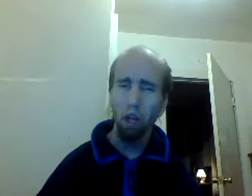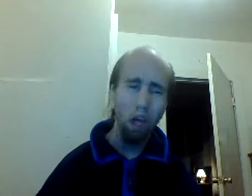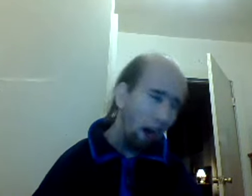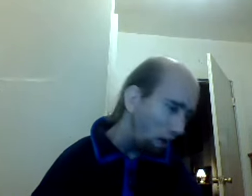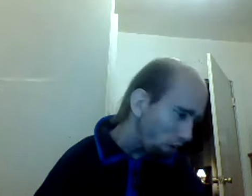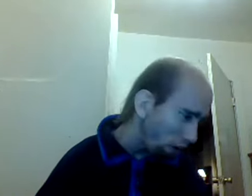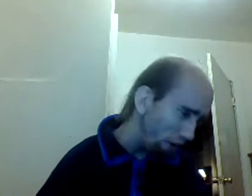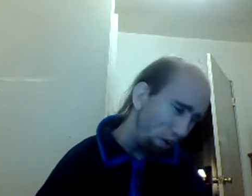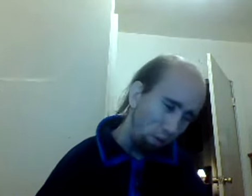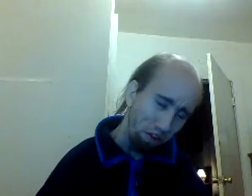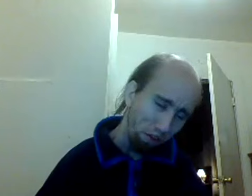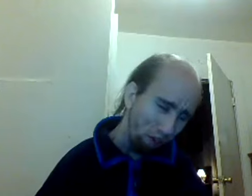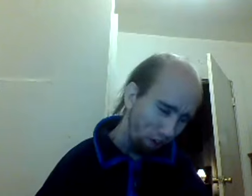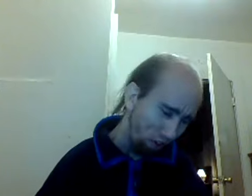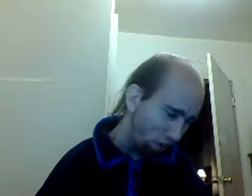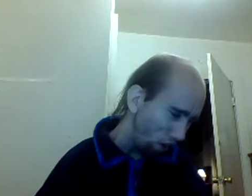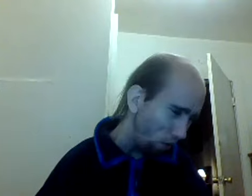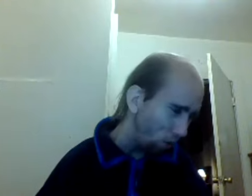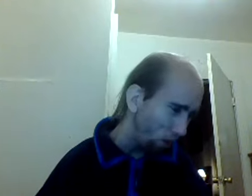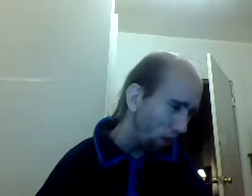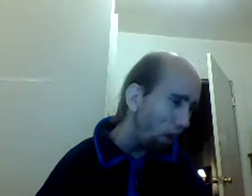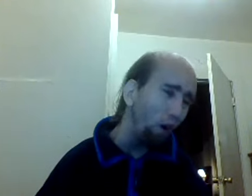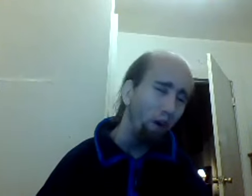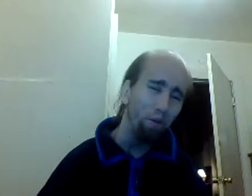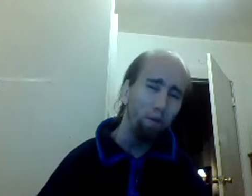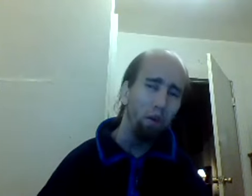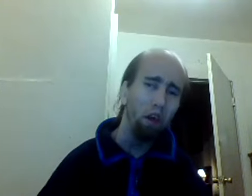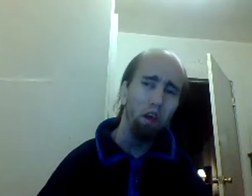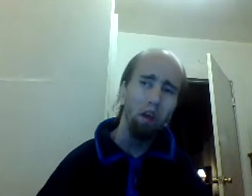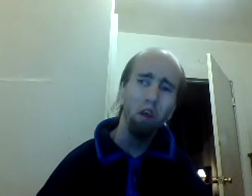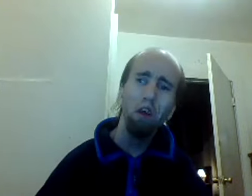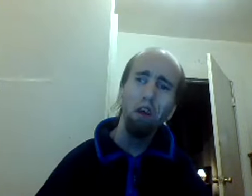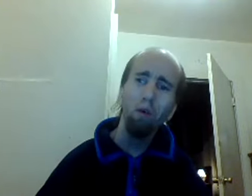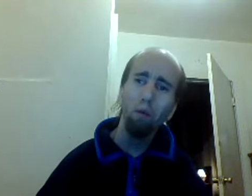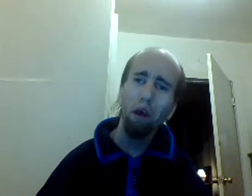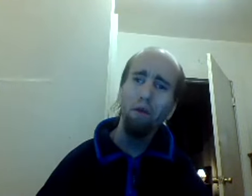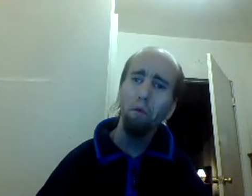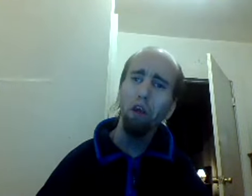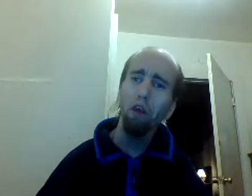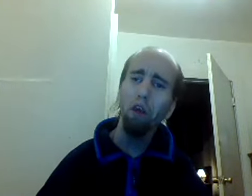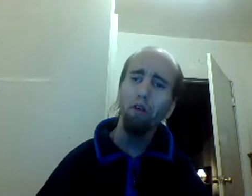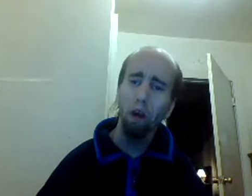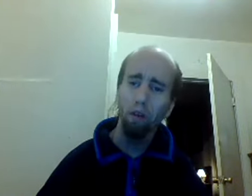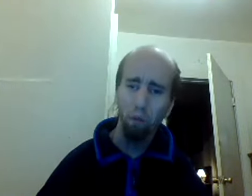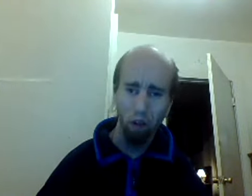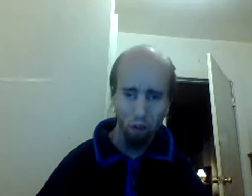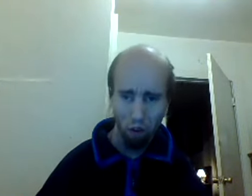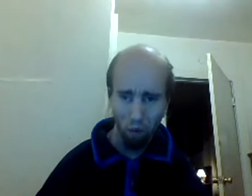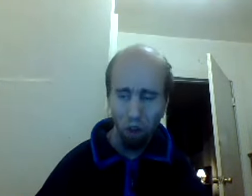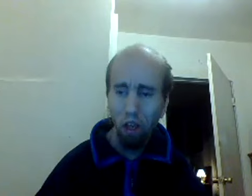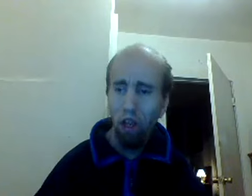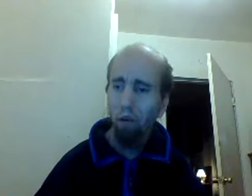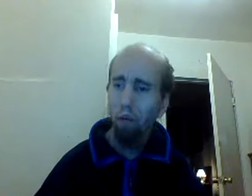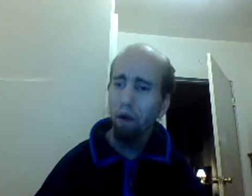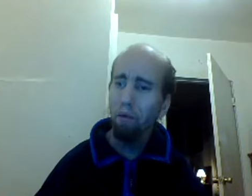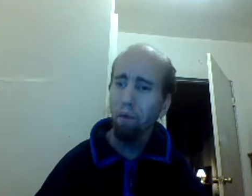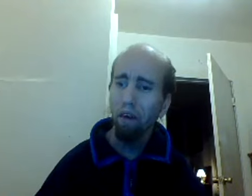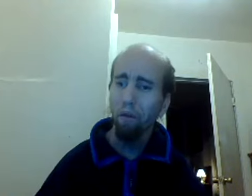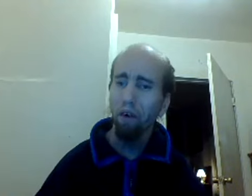me I started doing music because it was an outlet for me it was a way for me to express myself it was a way for me